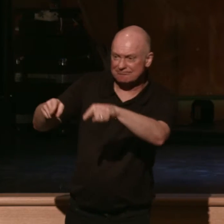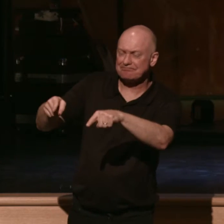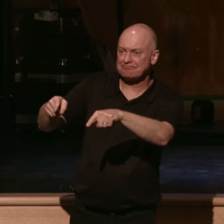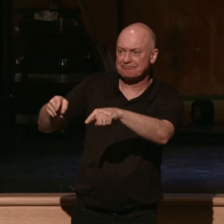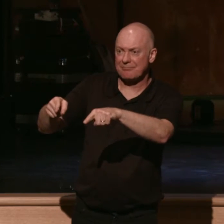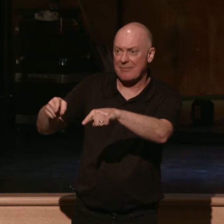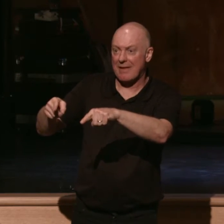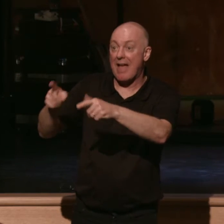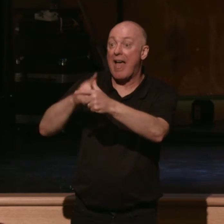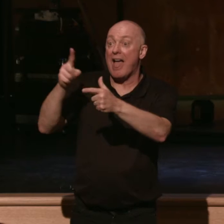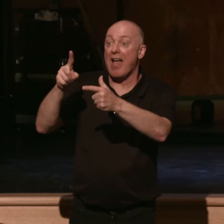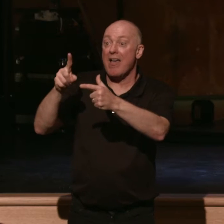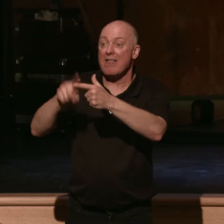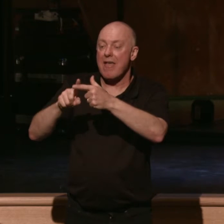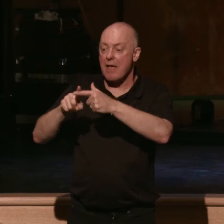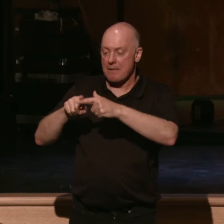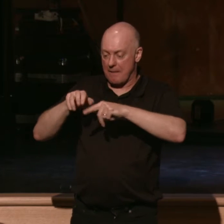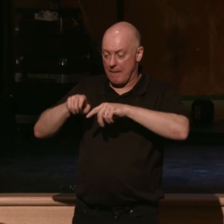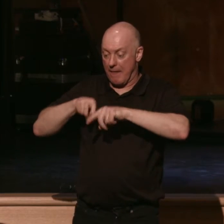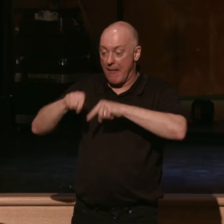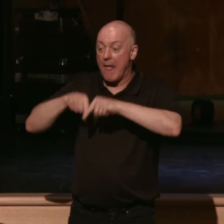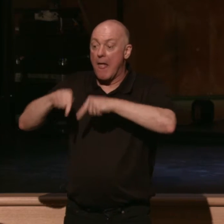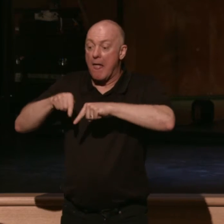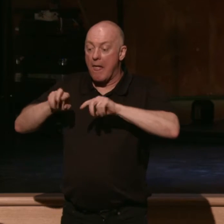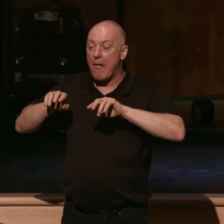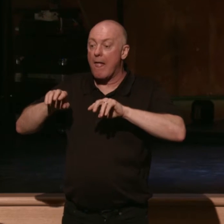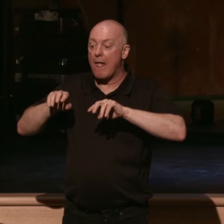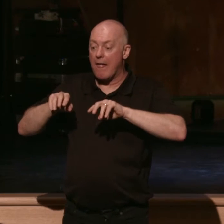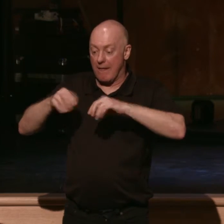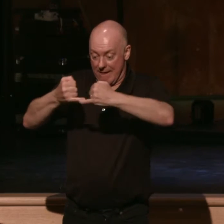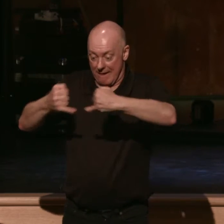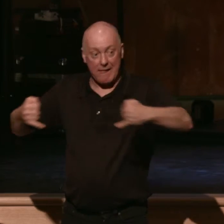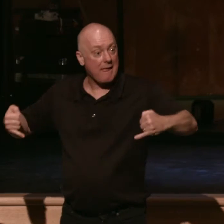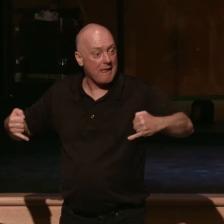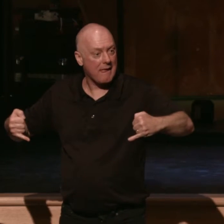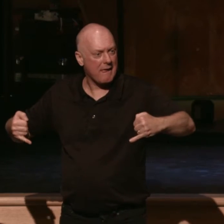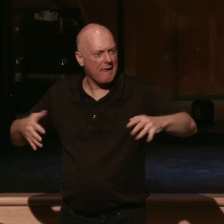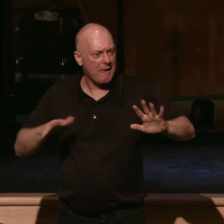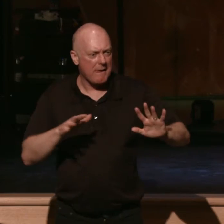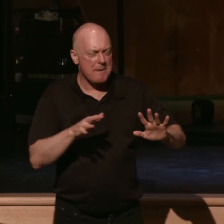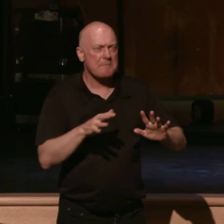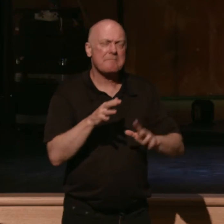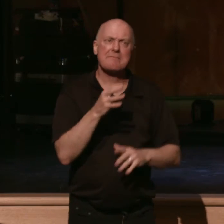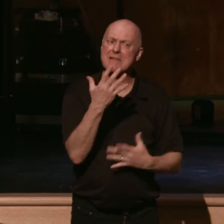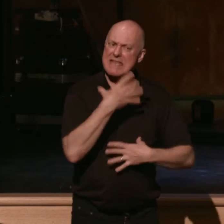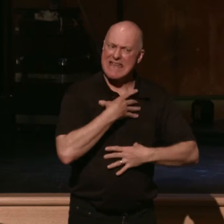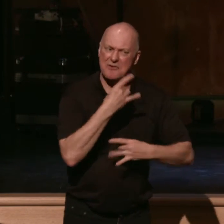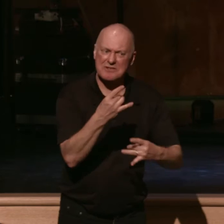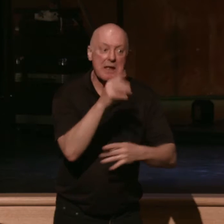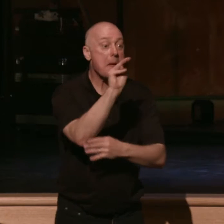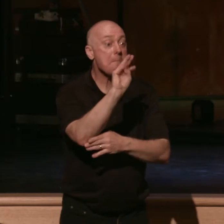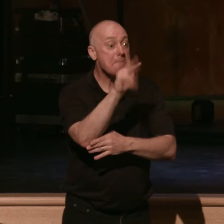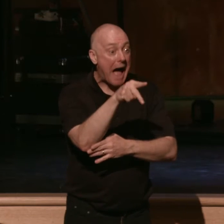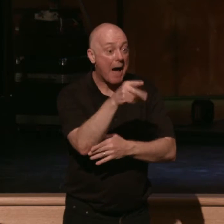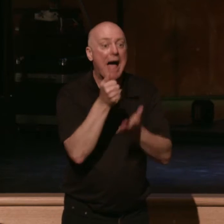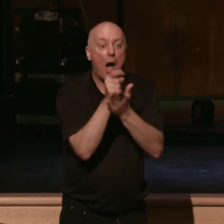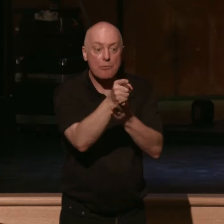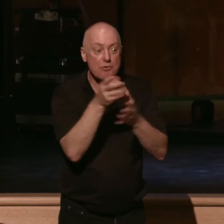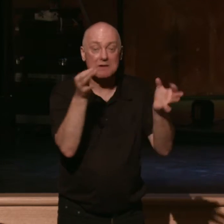And we came up to Kadesh Barnea. There's some geography there, so I found this great map that will help you explain, understand what this looks like.